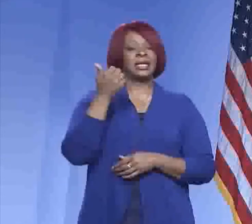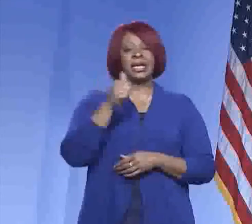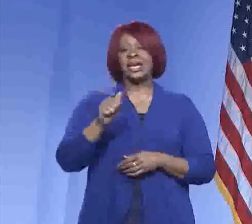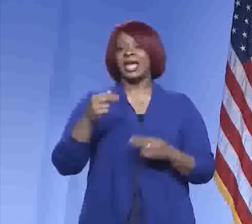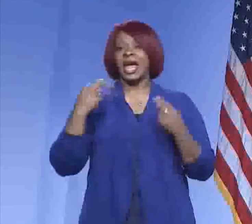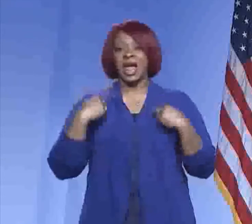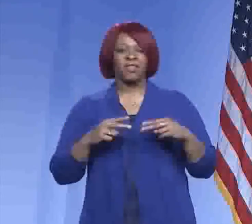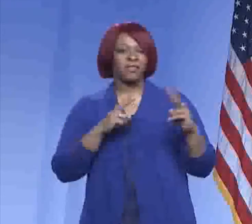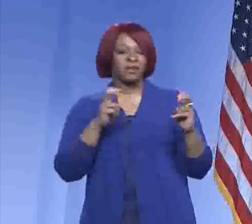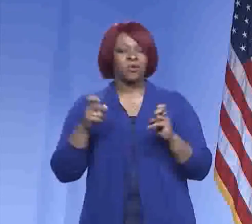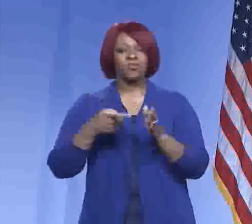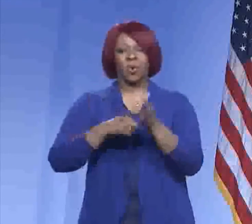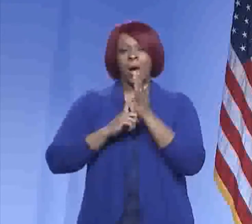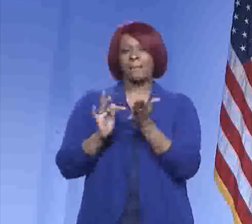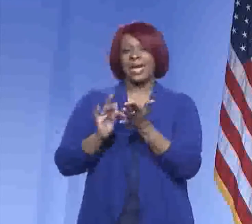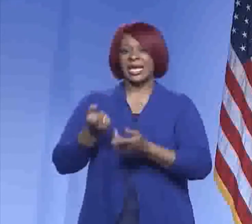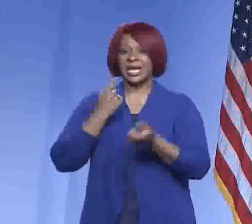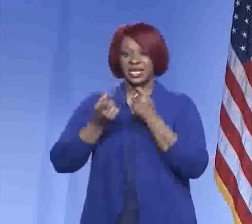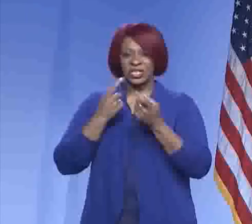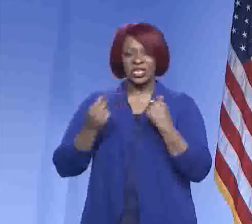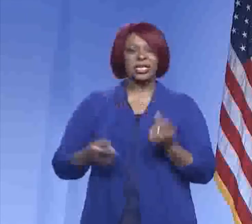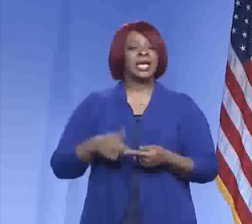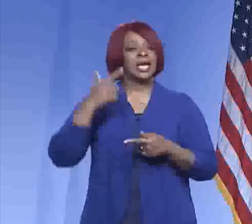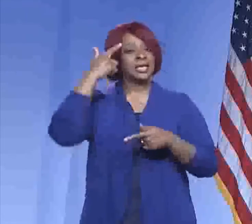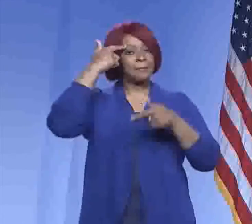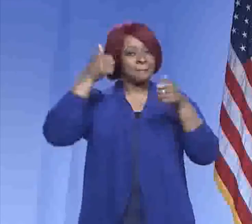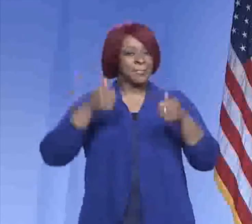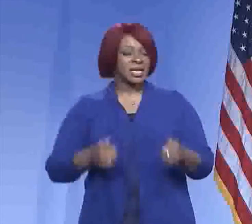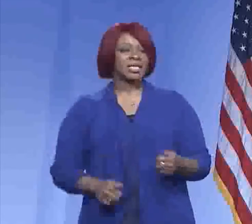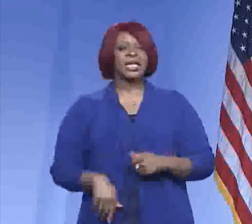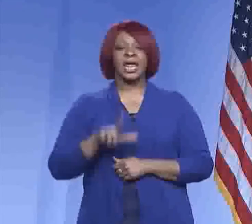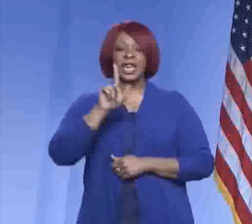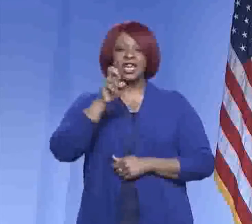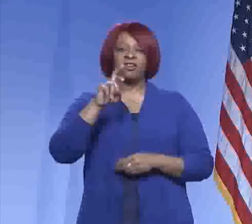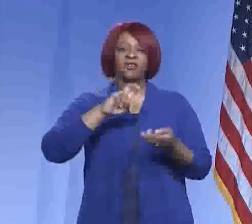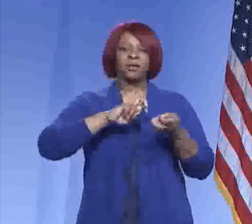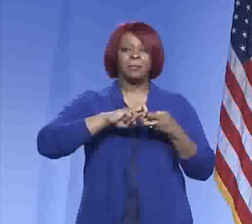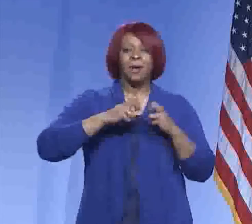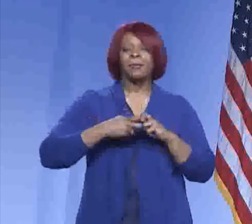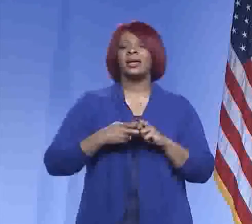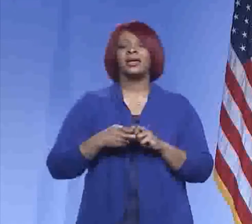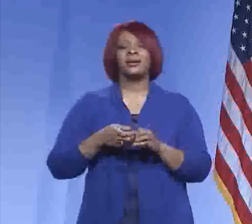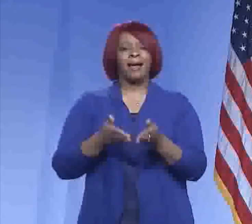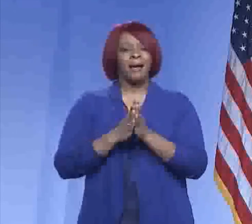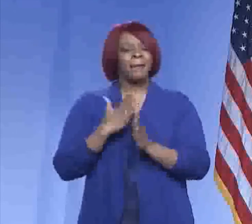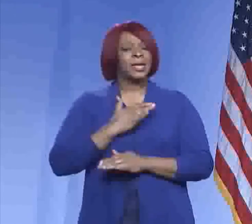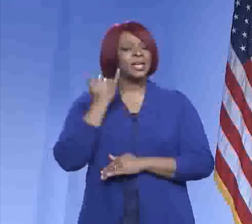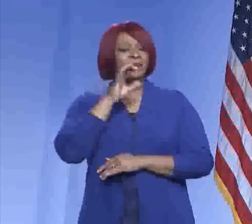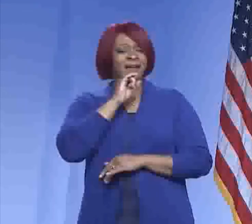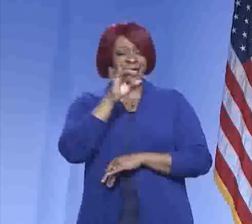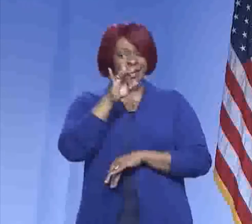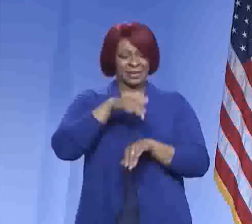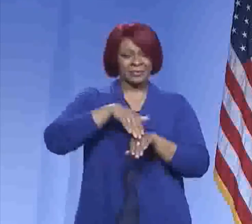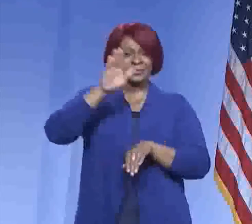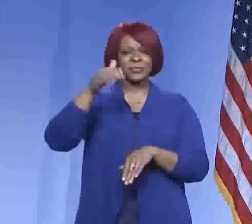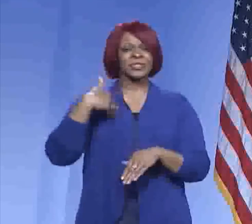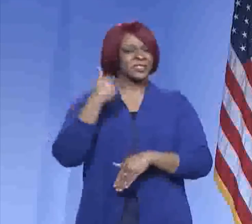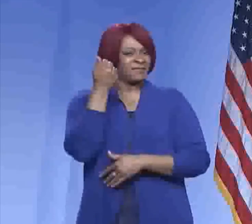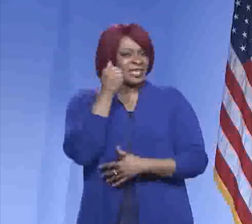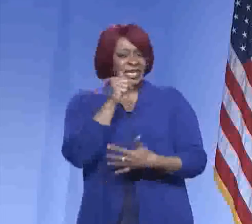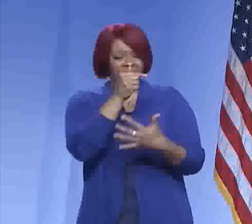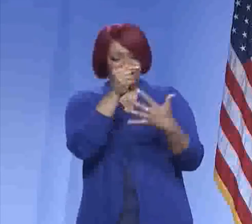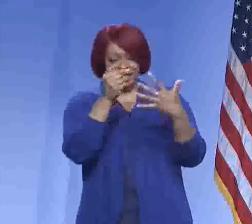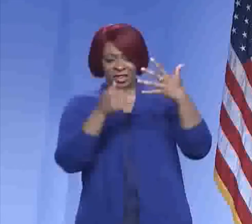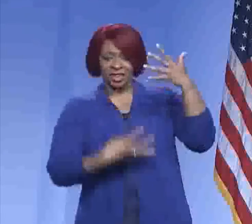conditions that require medications, dementia, or liver disease. So we're just asking that please, if you're over 18 and have any of these medical